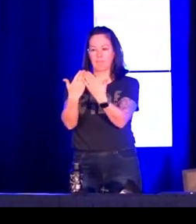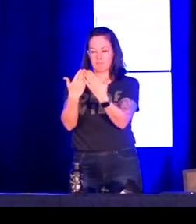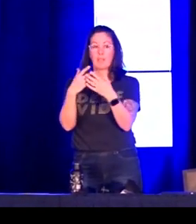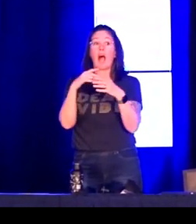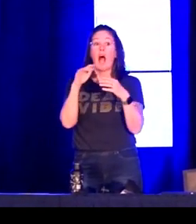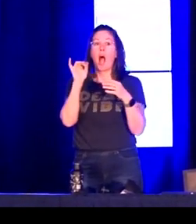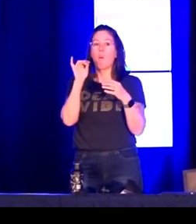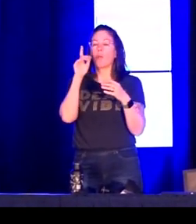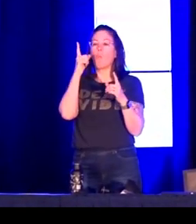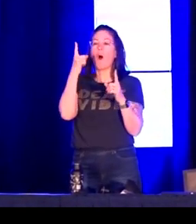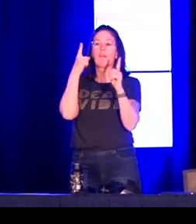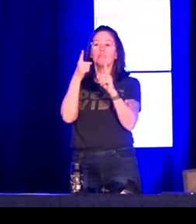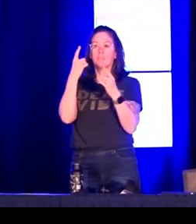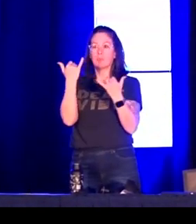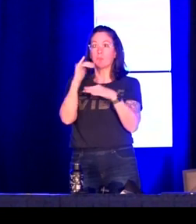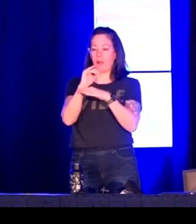Thank you so much.